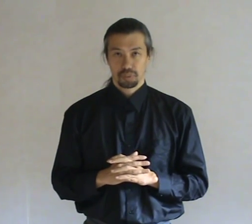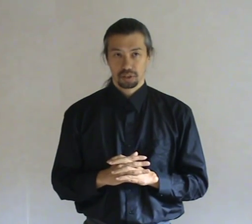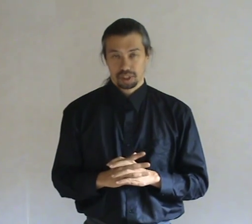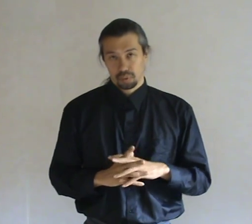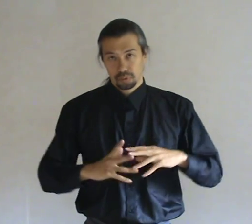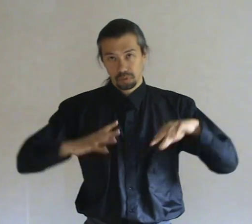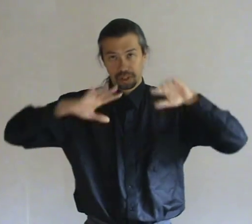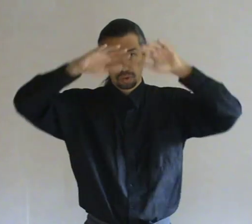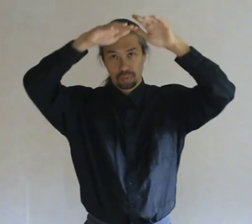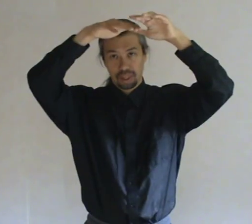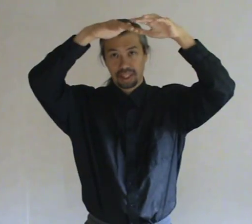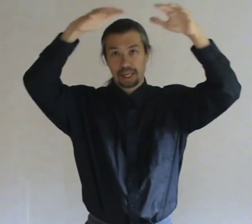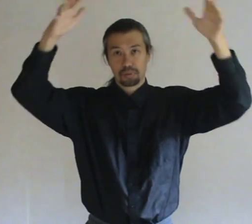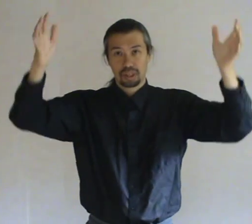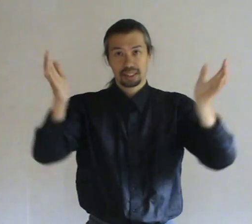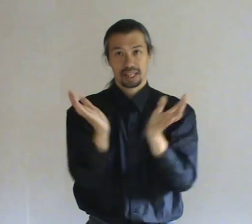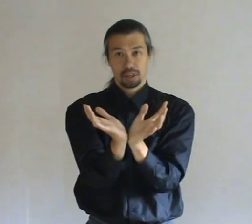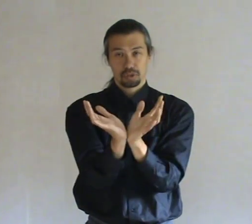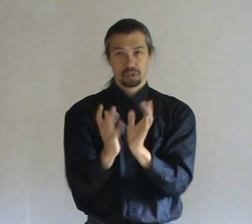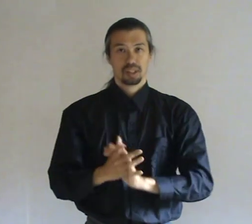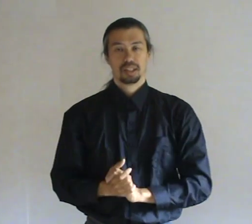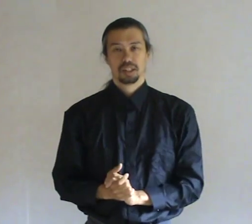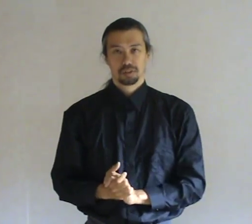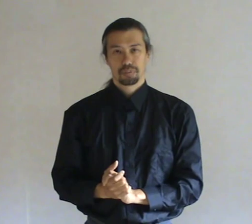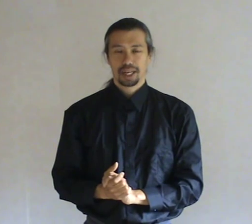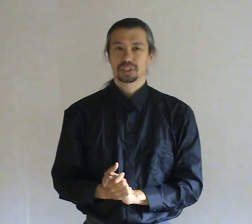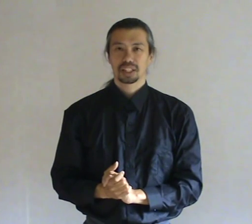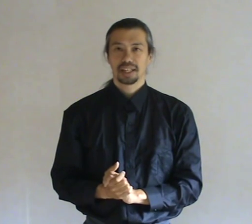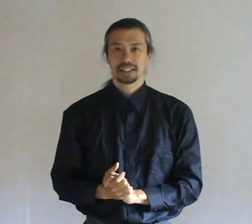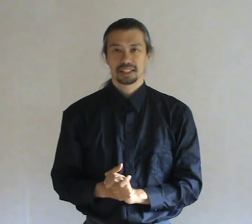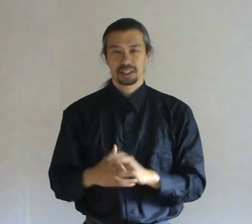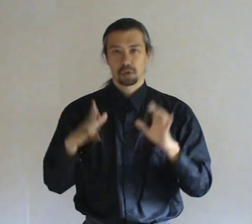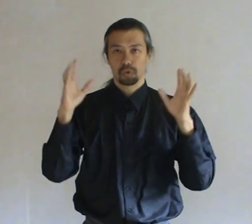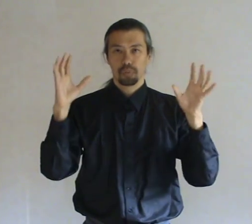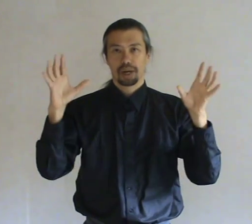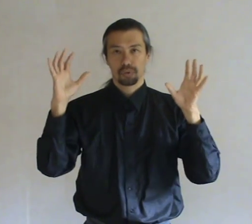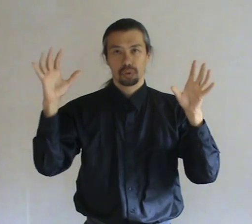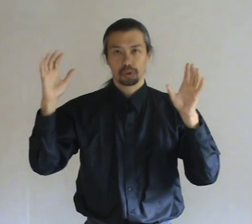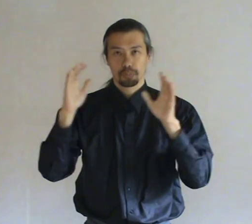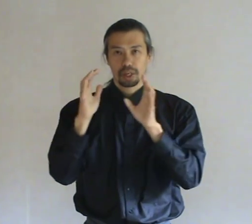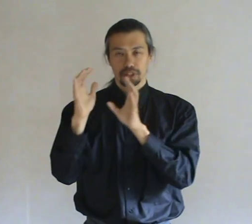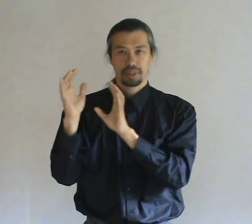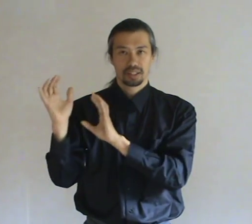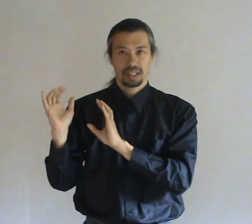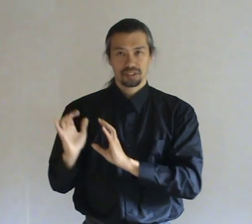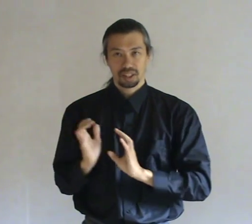spirits. will try to. Encapsulate the house. From outside. then go room by room. Compartmentalizing.